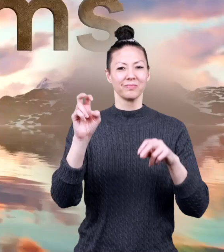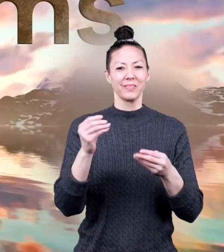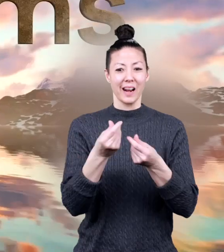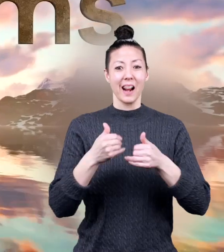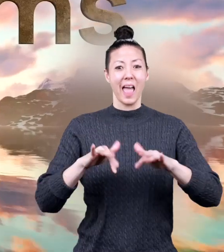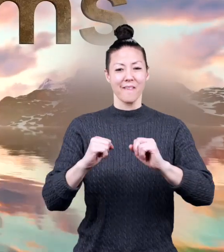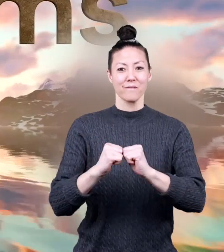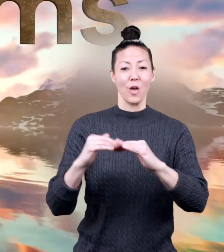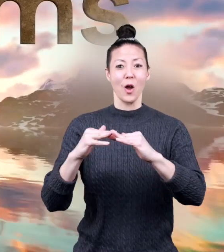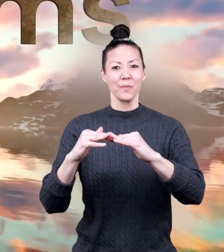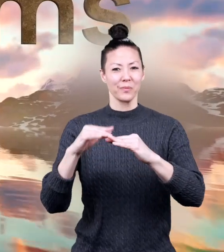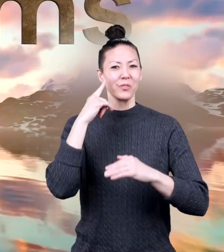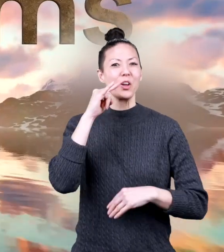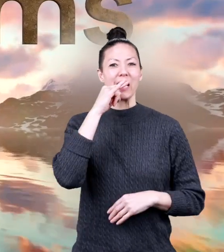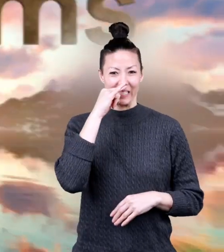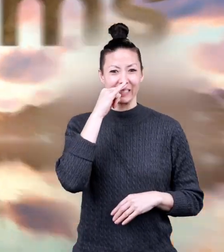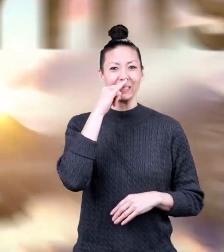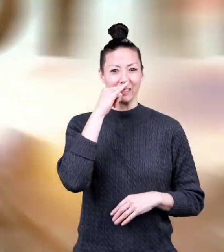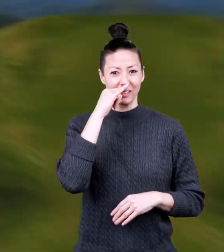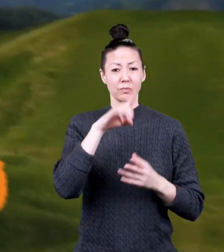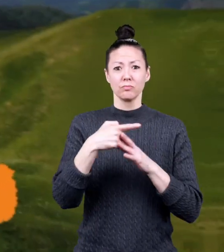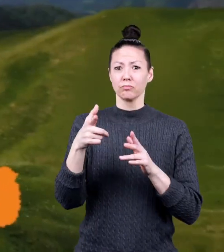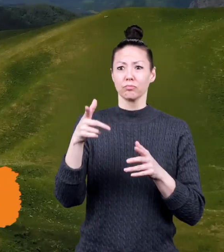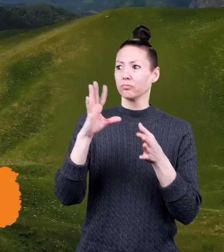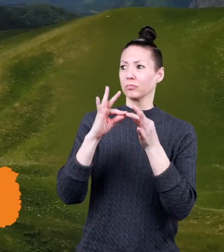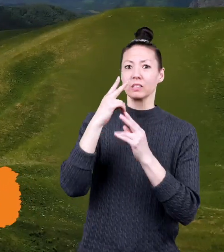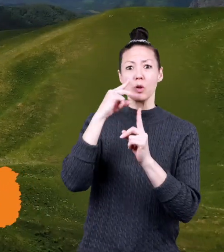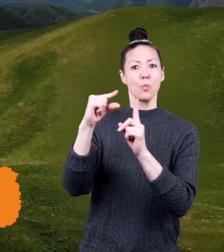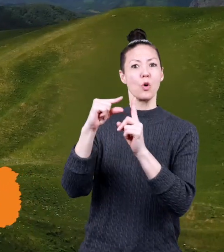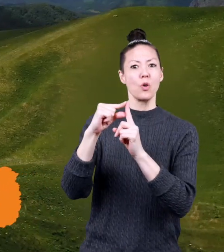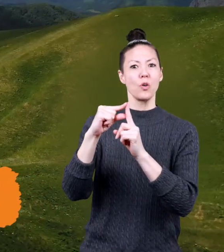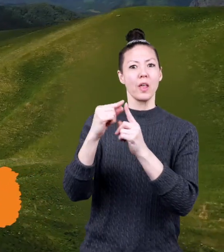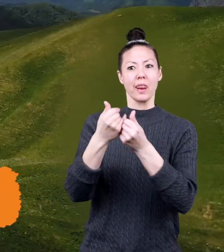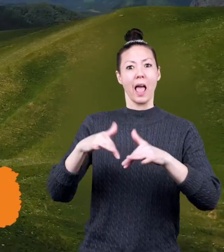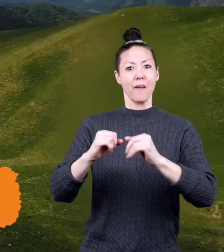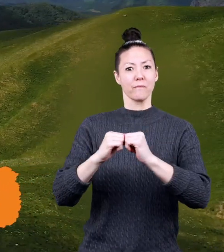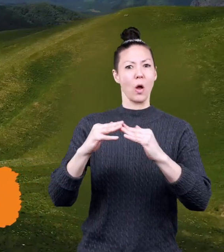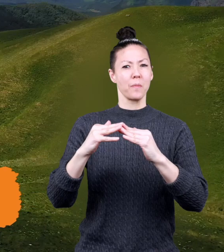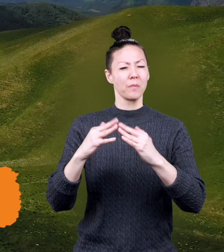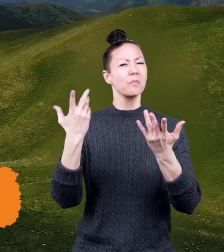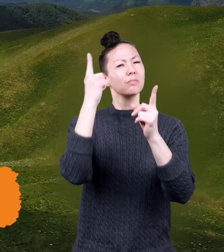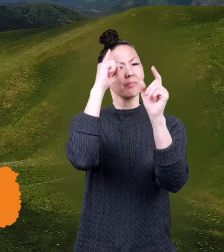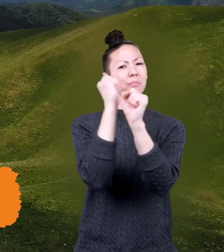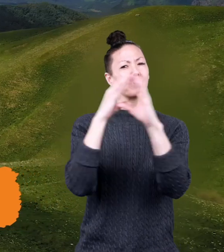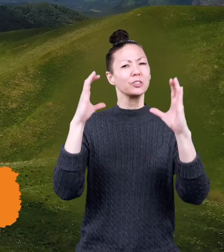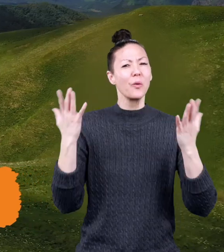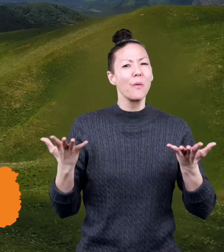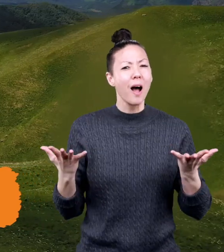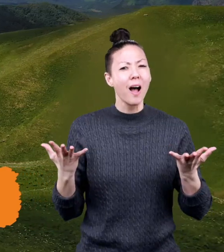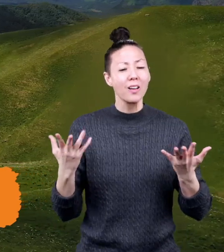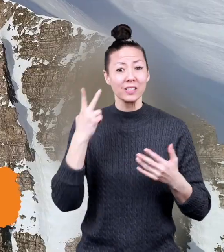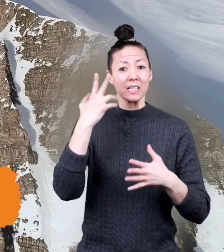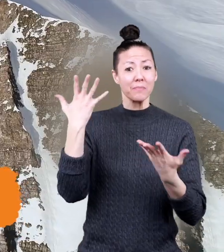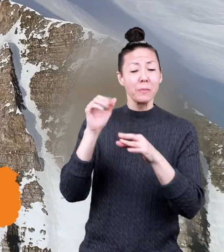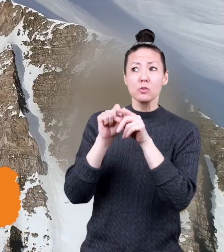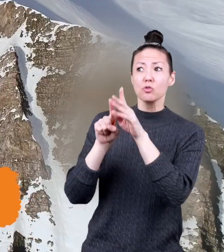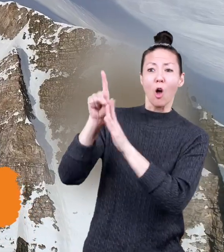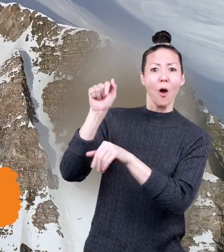Landforms for Kids When you hear the word landform, what do you picture? Maybe you see a